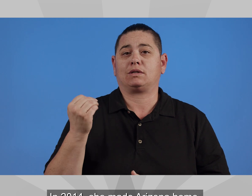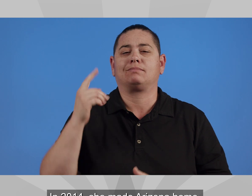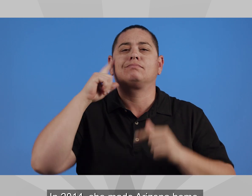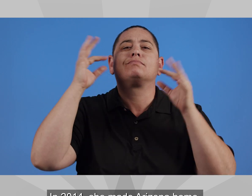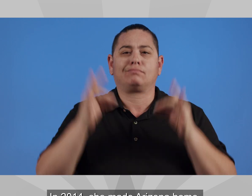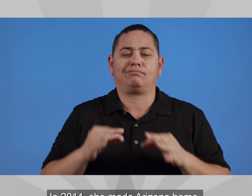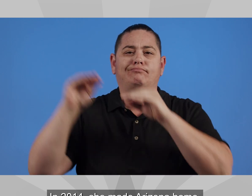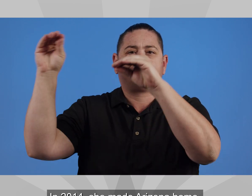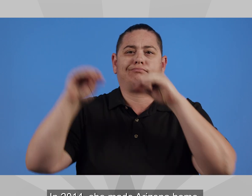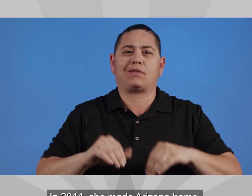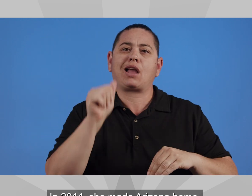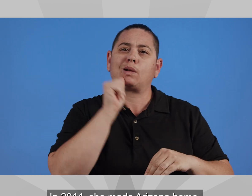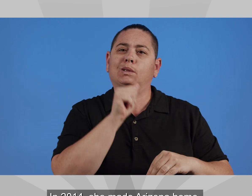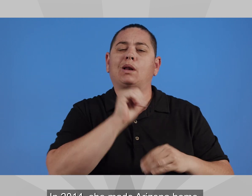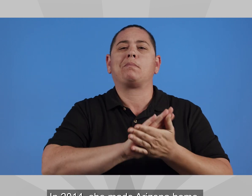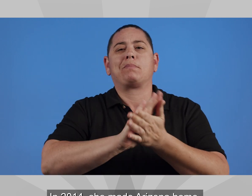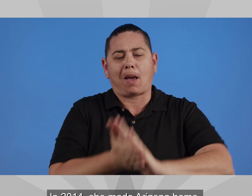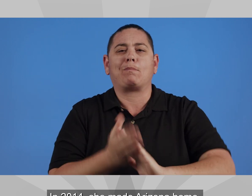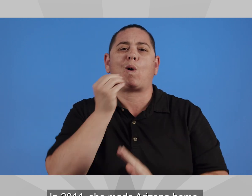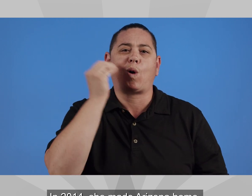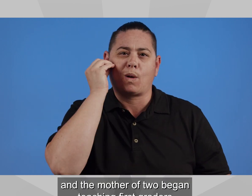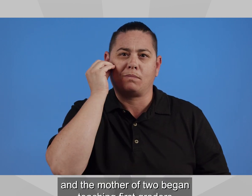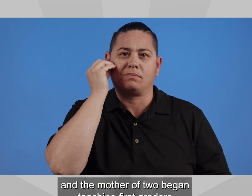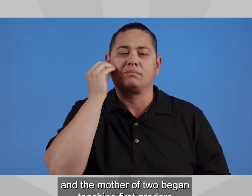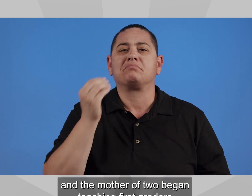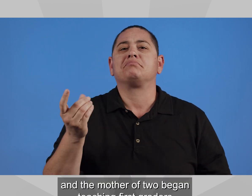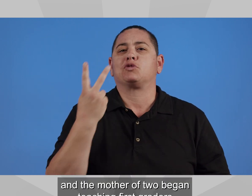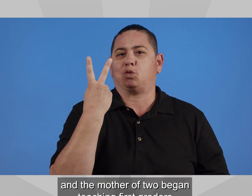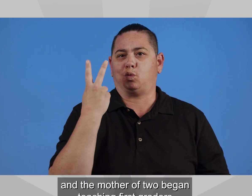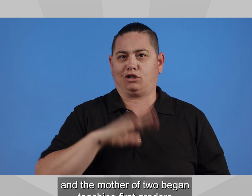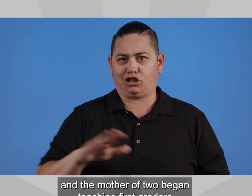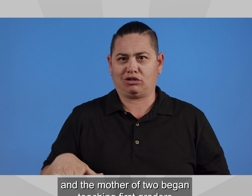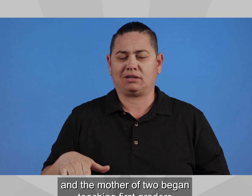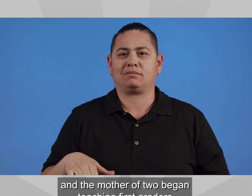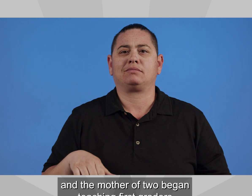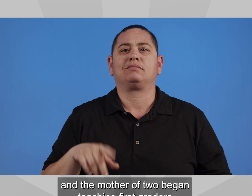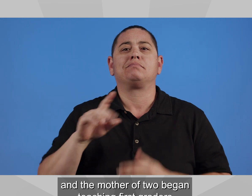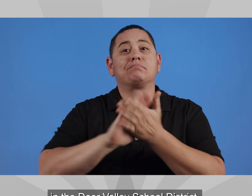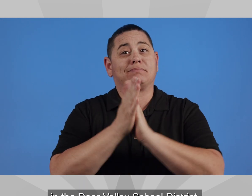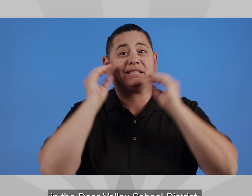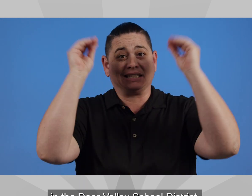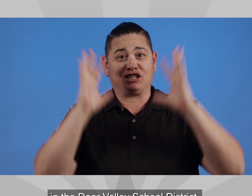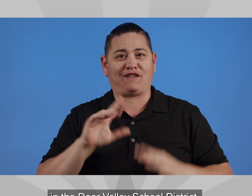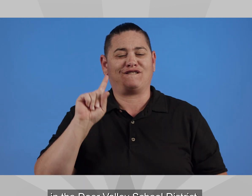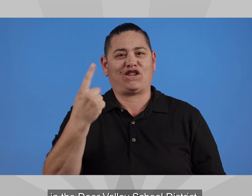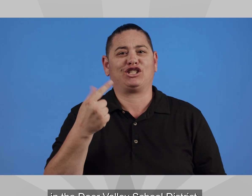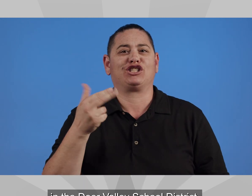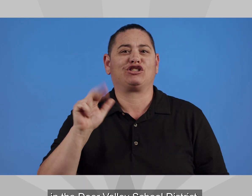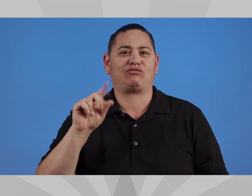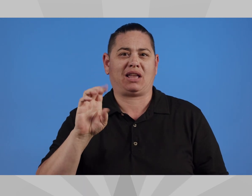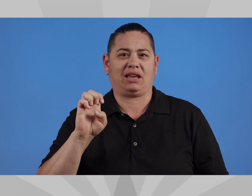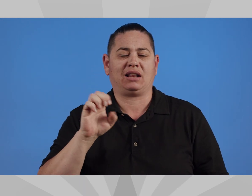In 2014, she made Arizona home, and the mother of two began teaching first graders in the Deer Valley School